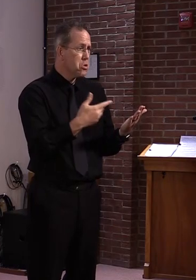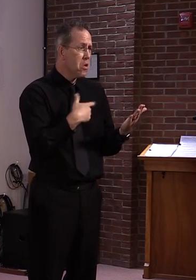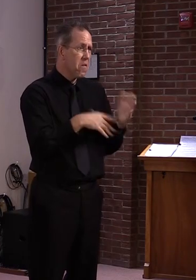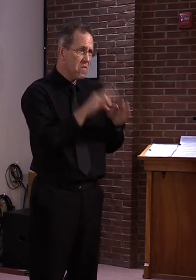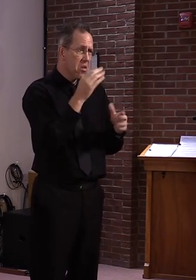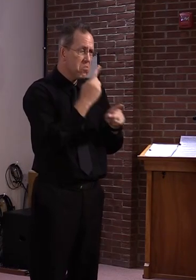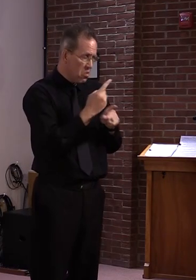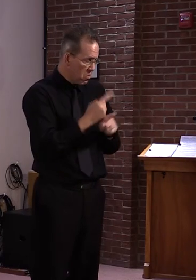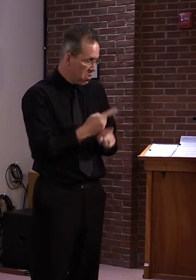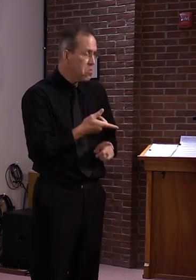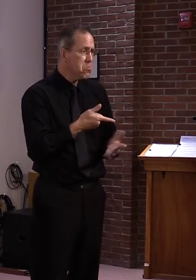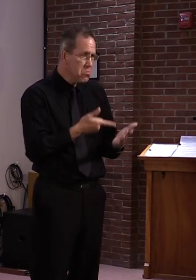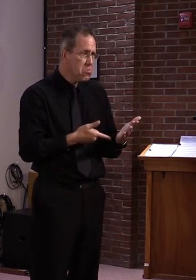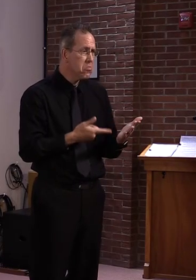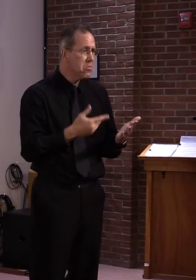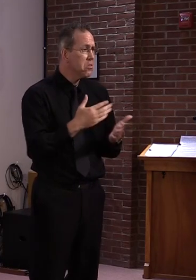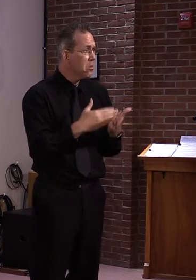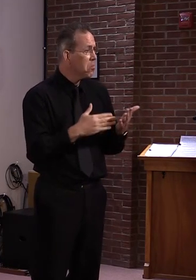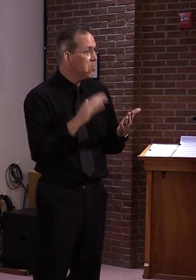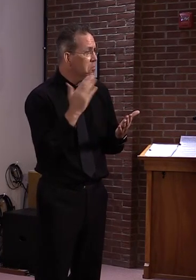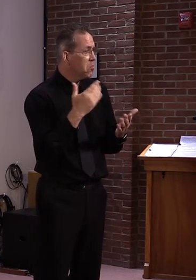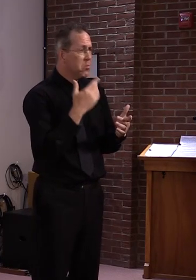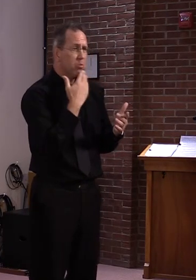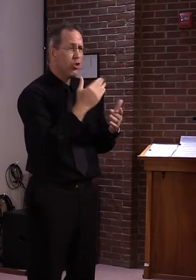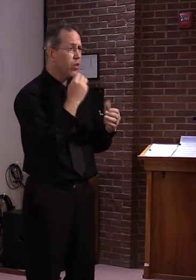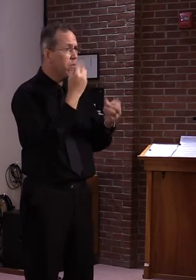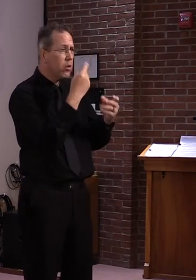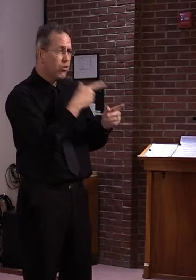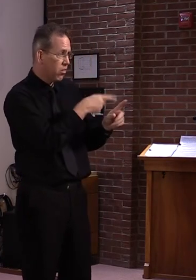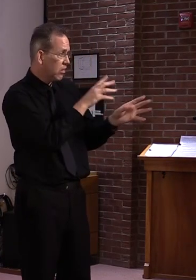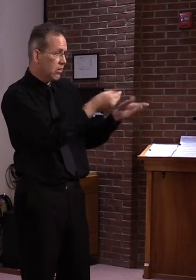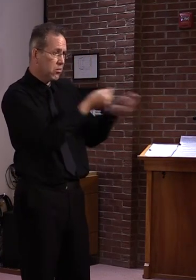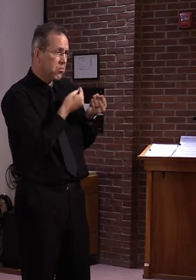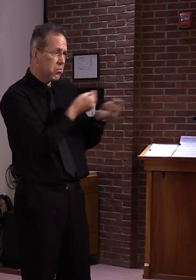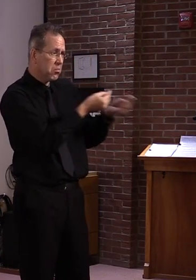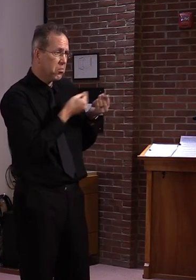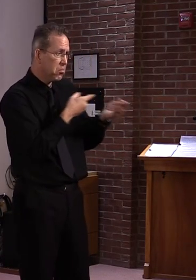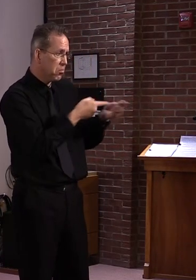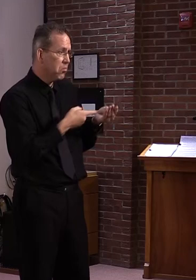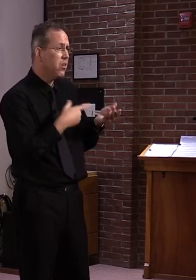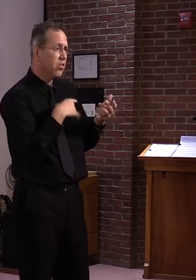correct some of the things that he had mentioned in that report.